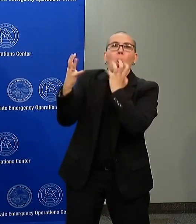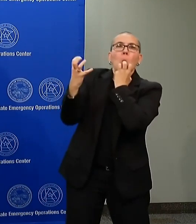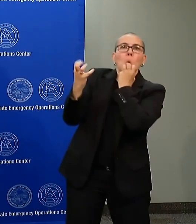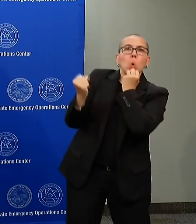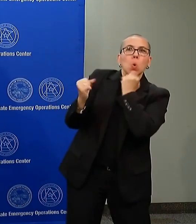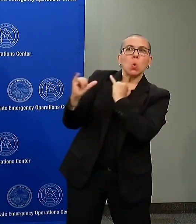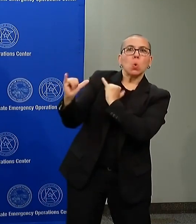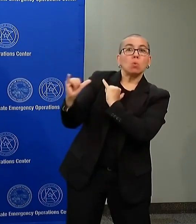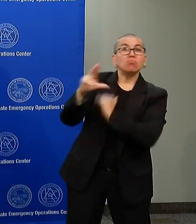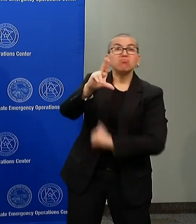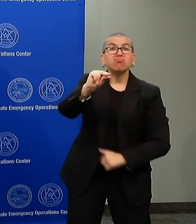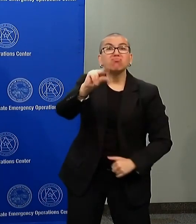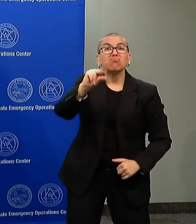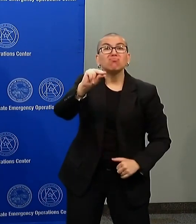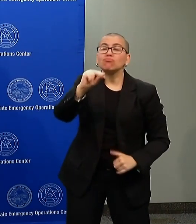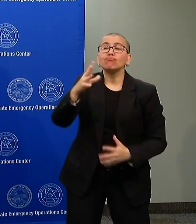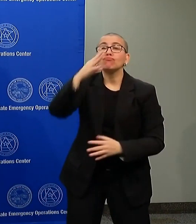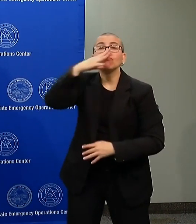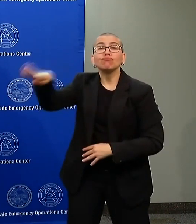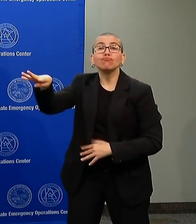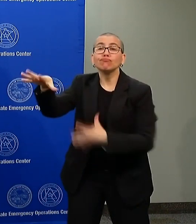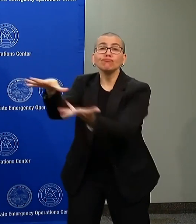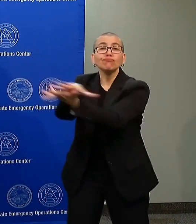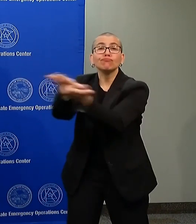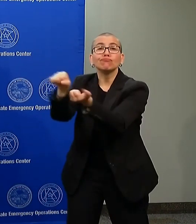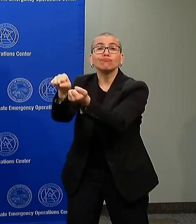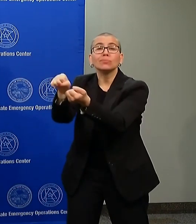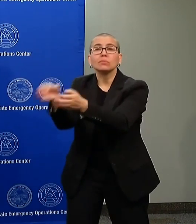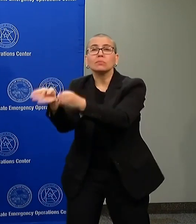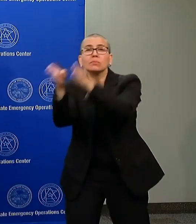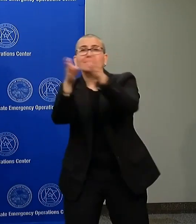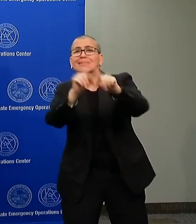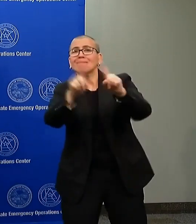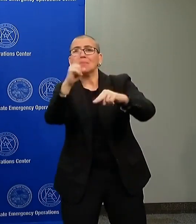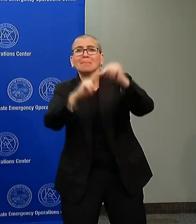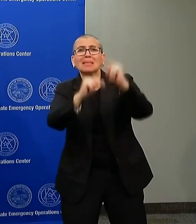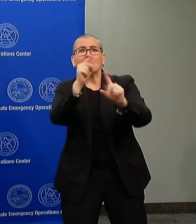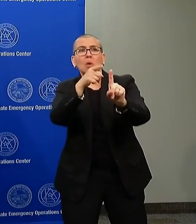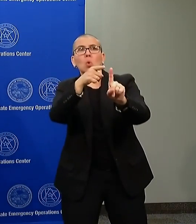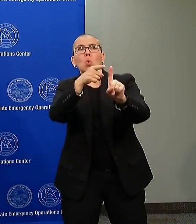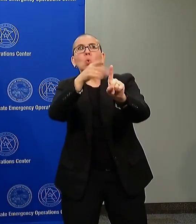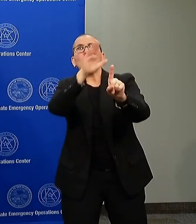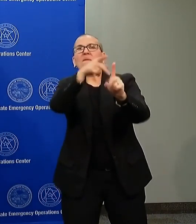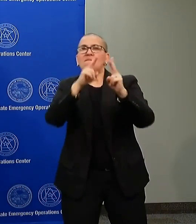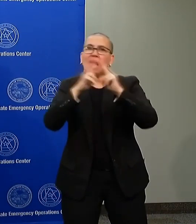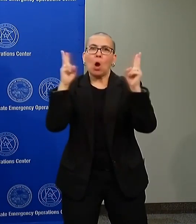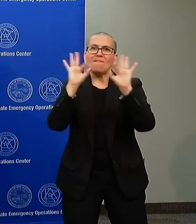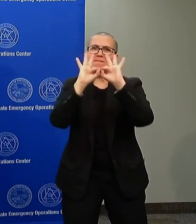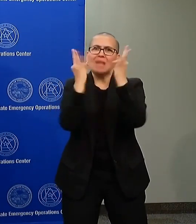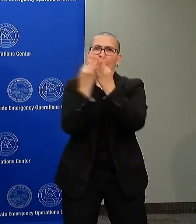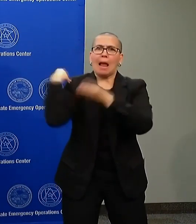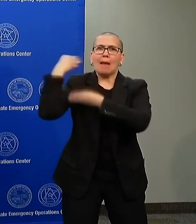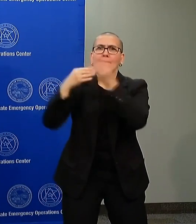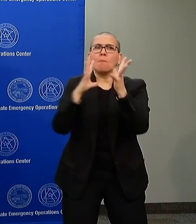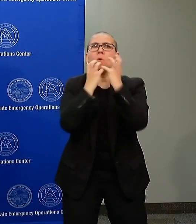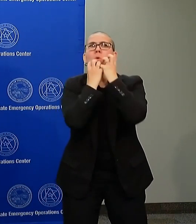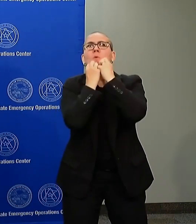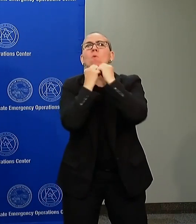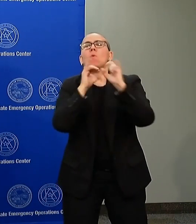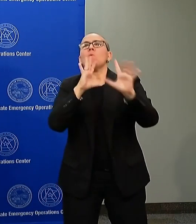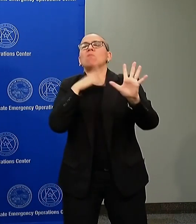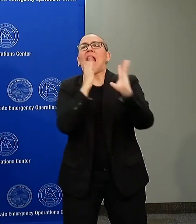with no second thought. We also saw a shift in the numbers last night.